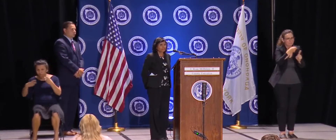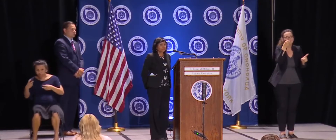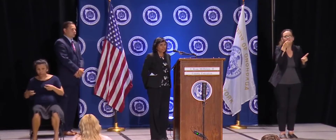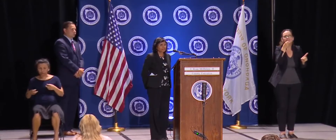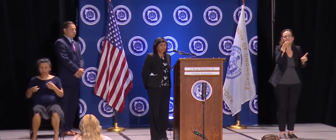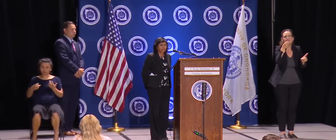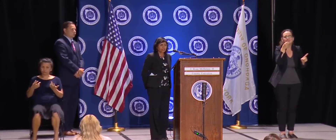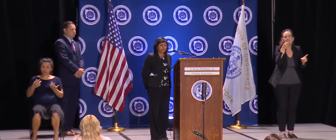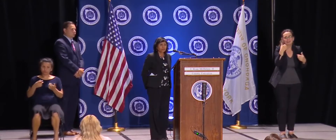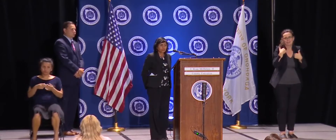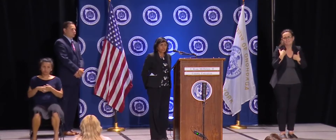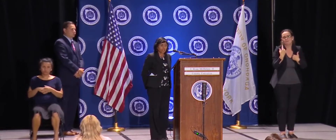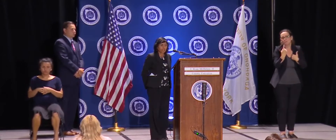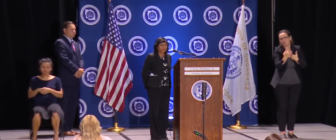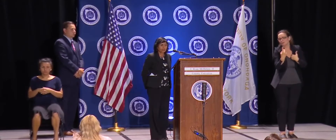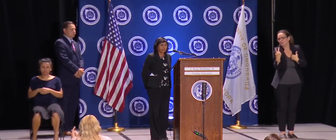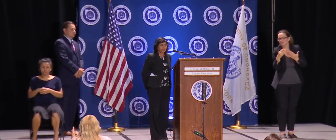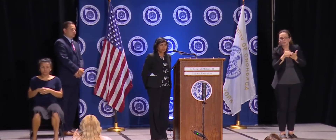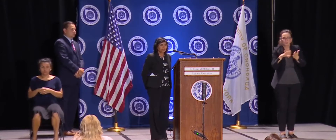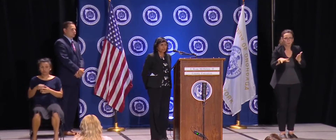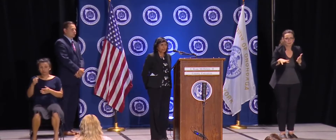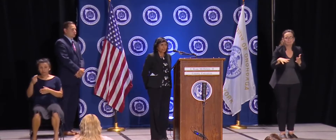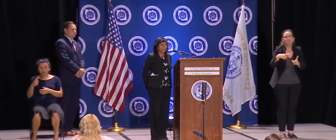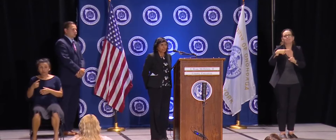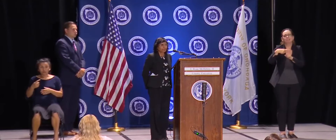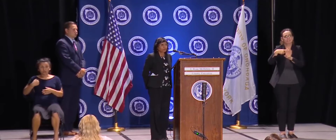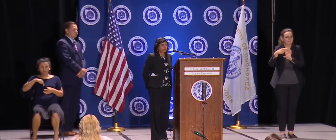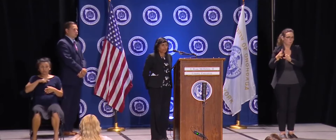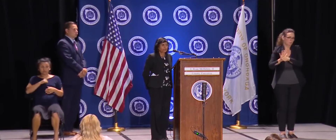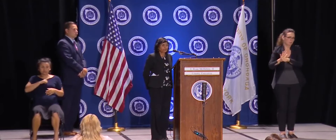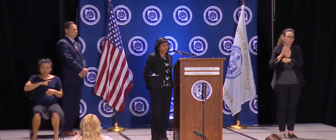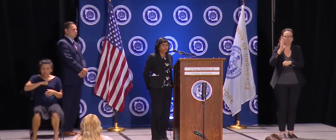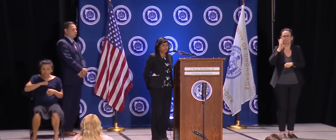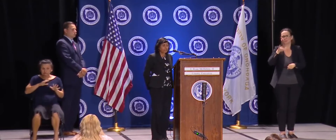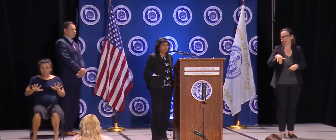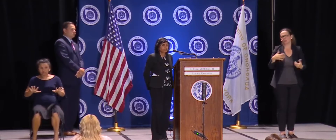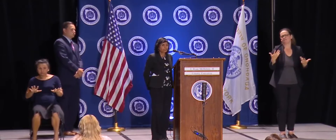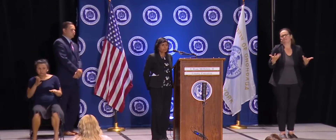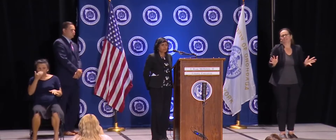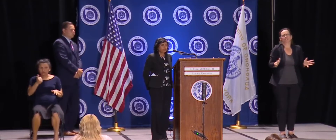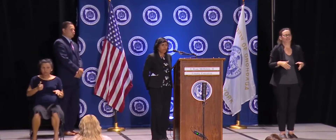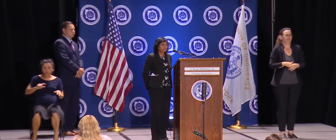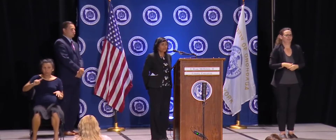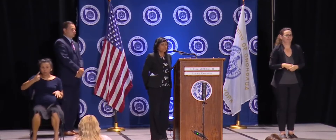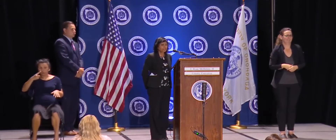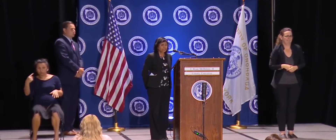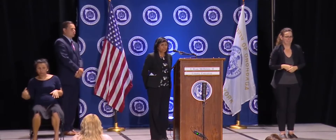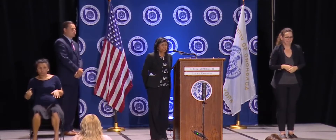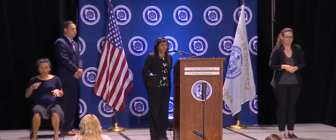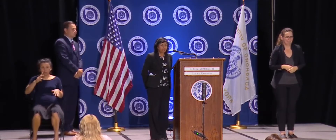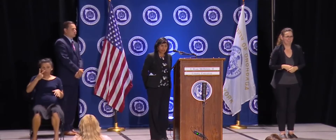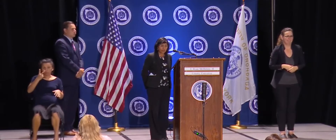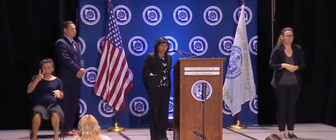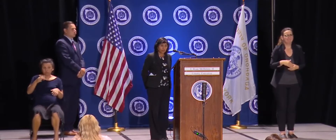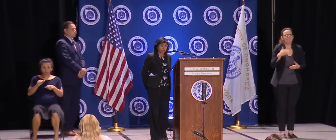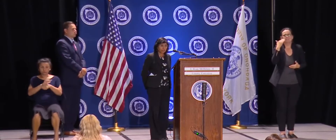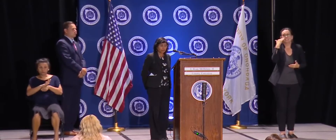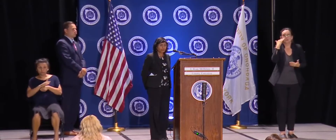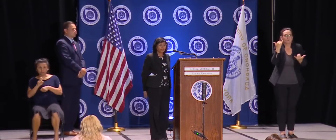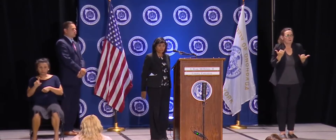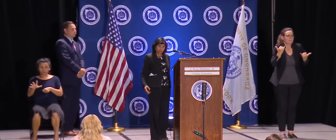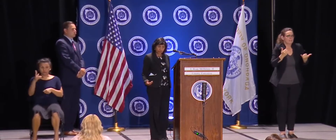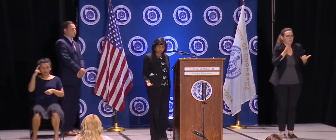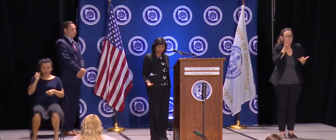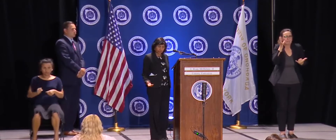So the anxiety is going to be high, but, uh, I, I'm very confident in our capability